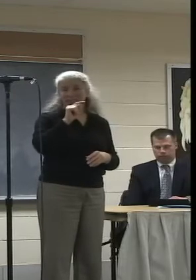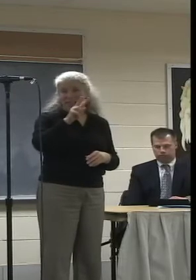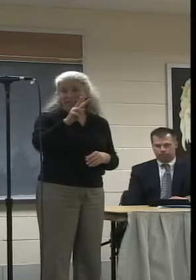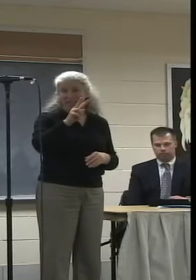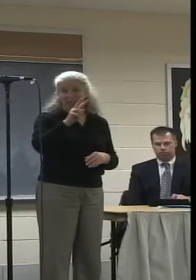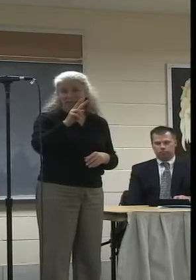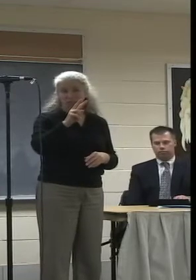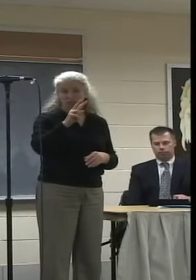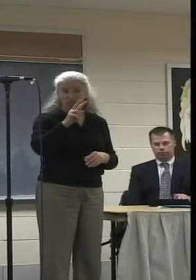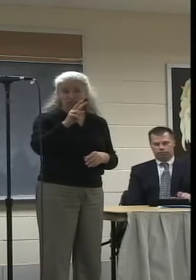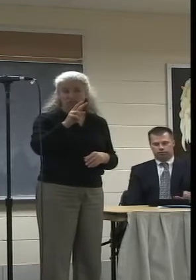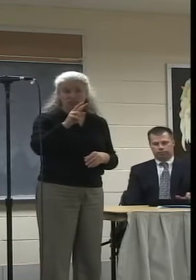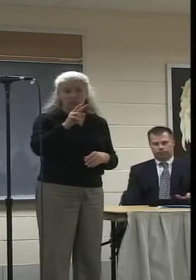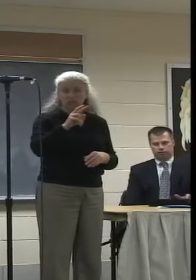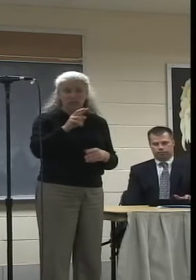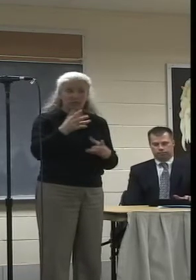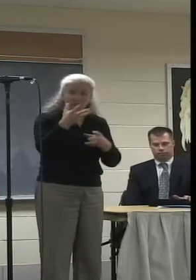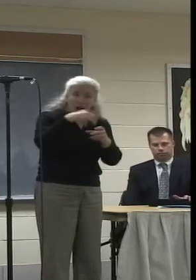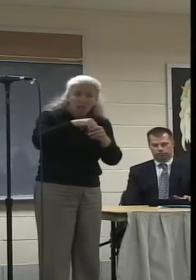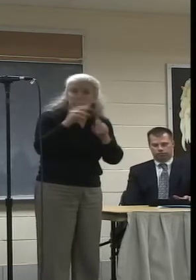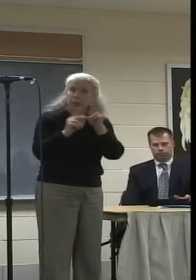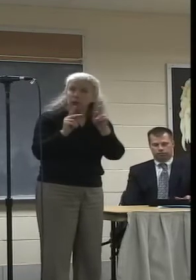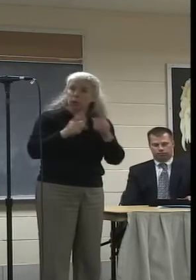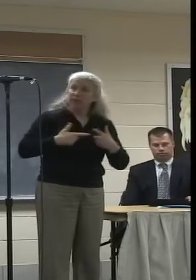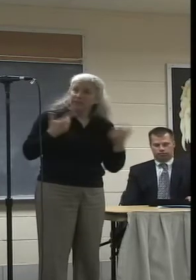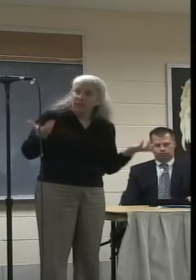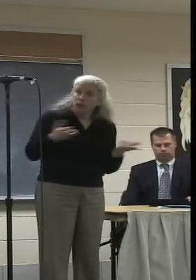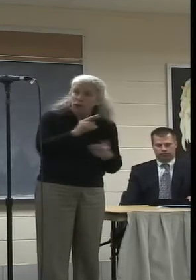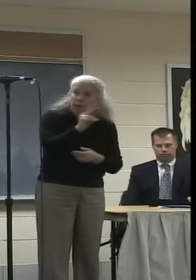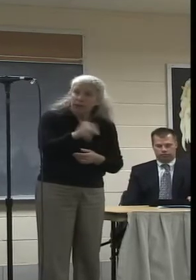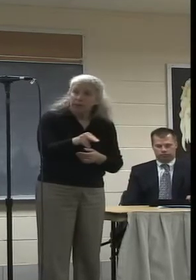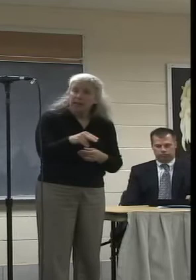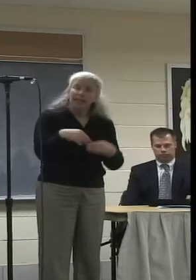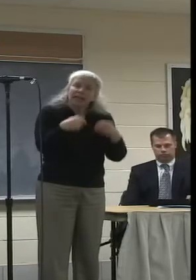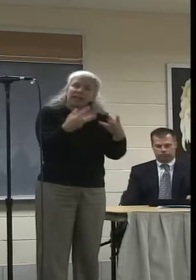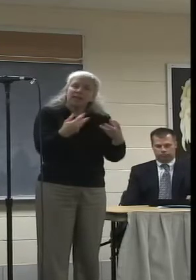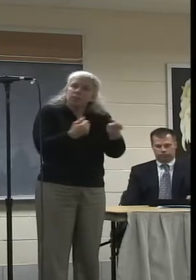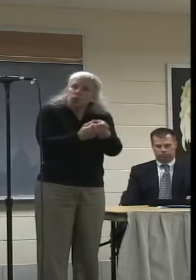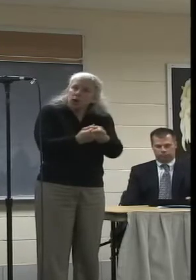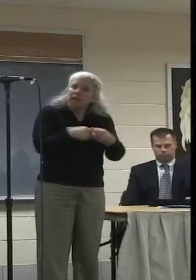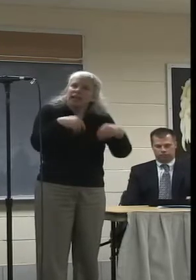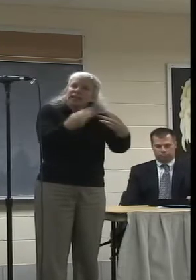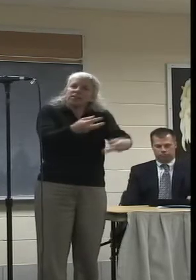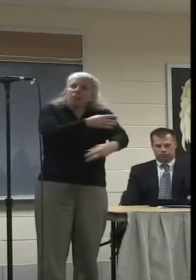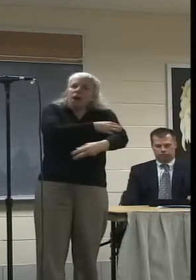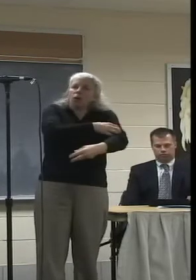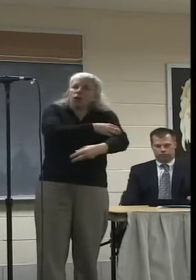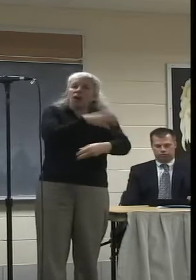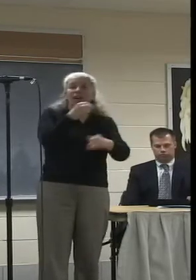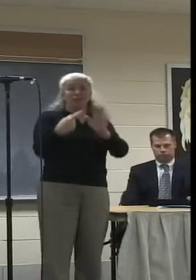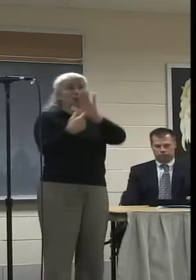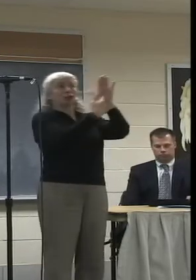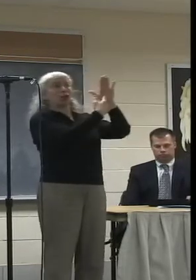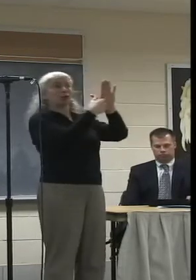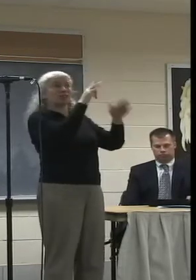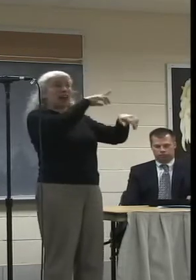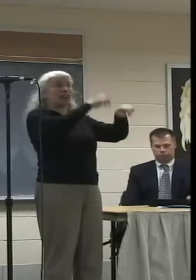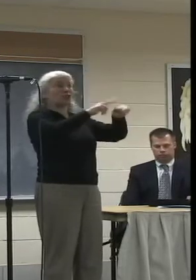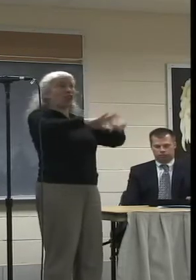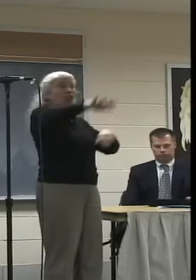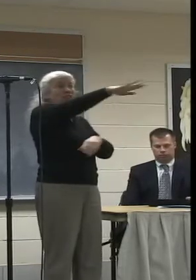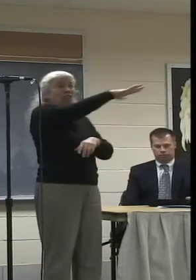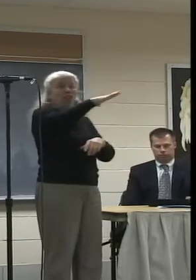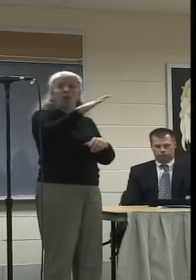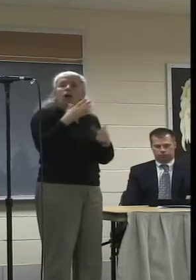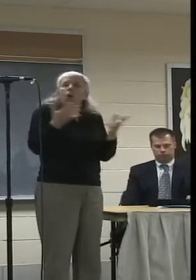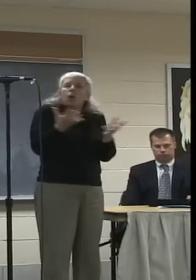supporting, and empowering Northampton residents and really is serving as a national model of what community media